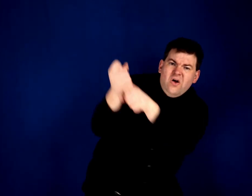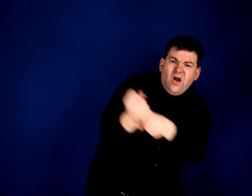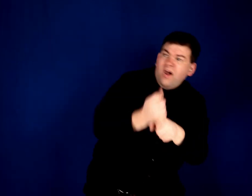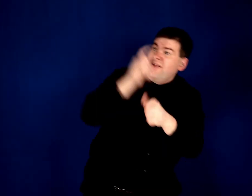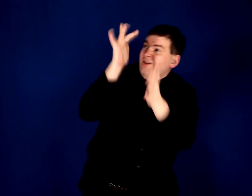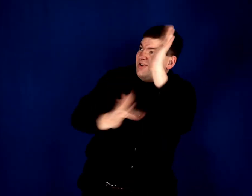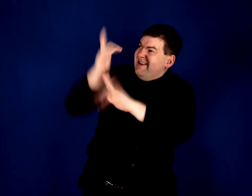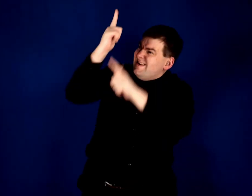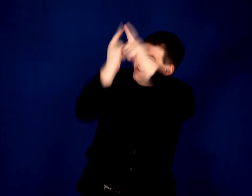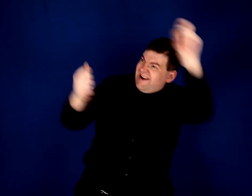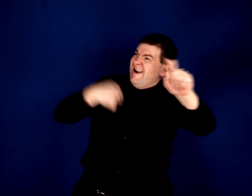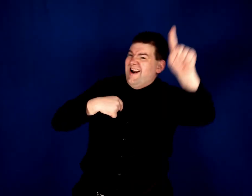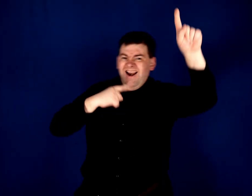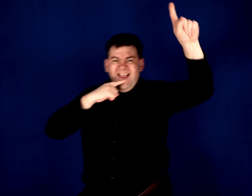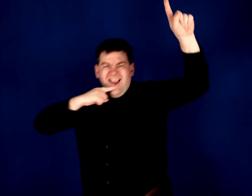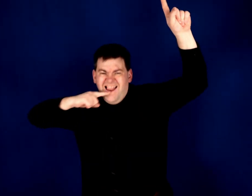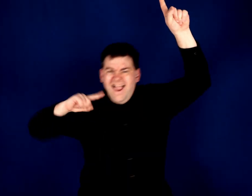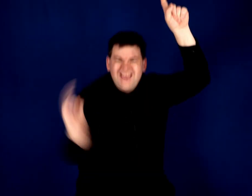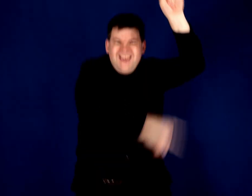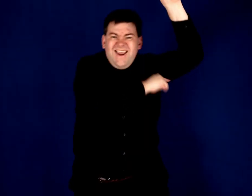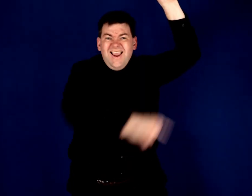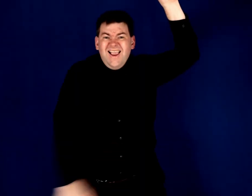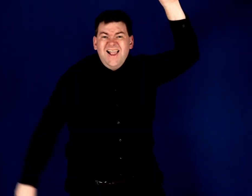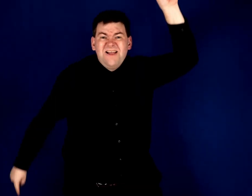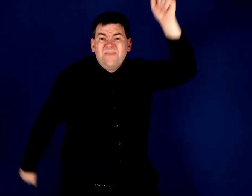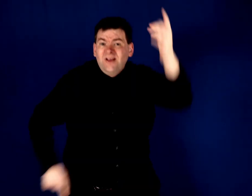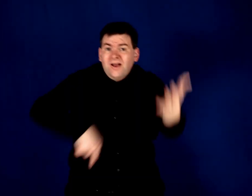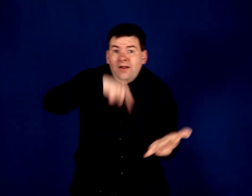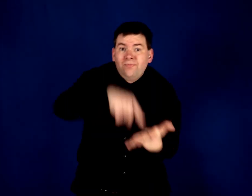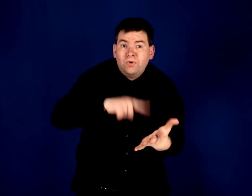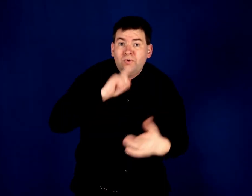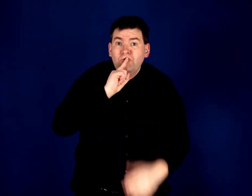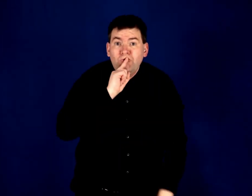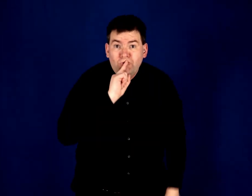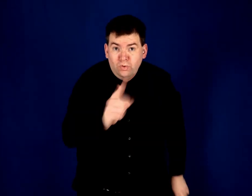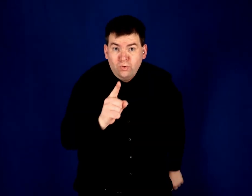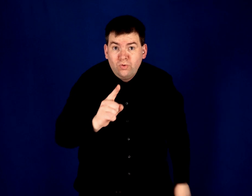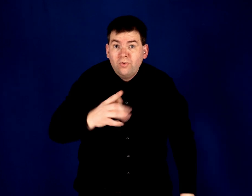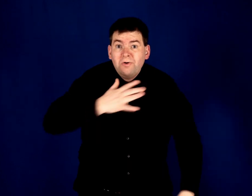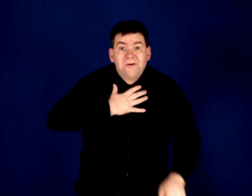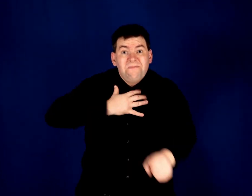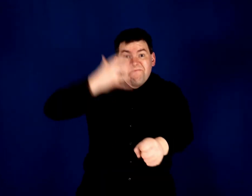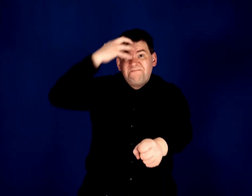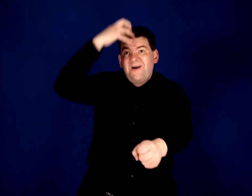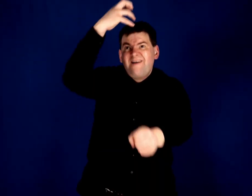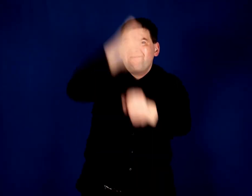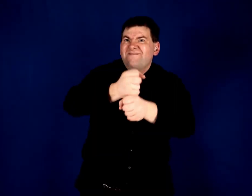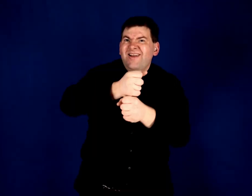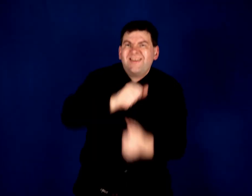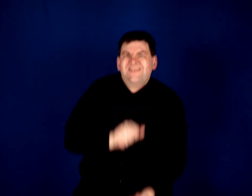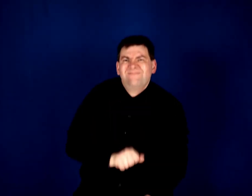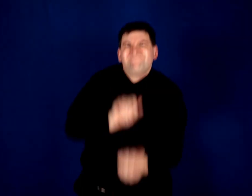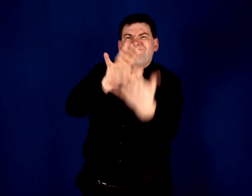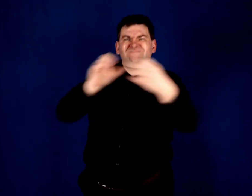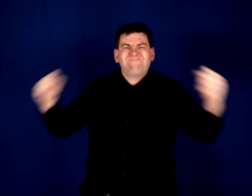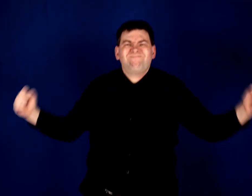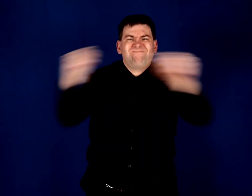the great I Am On this truth my faith's gonna stand